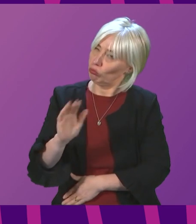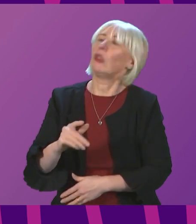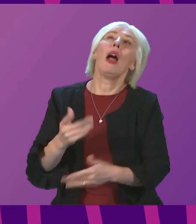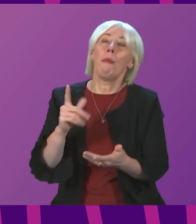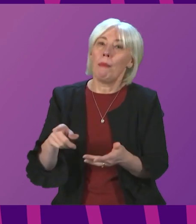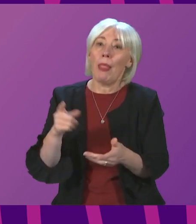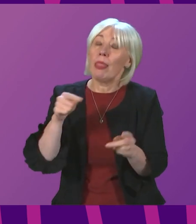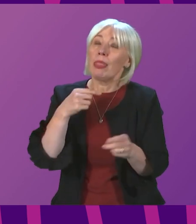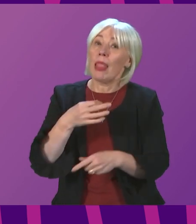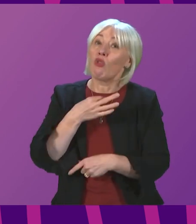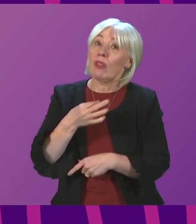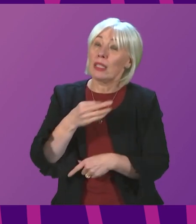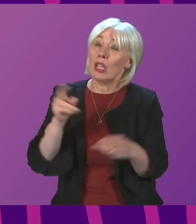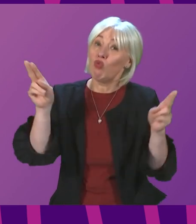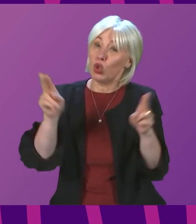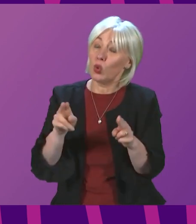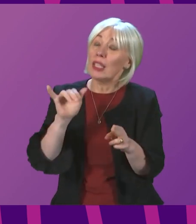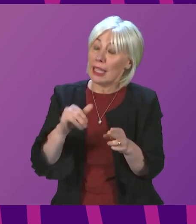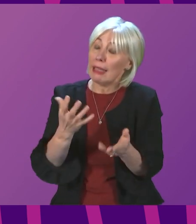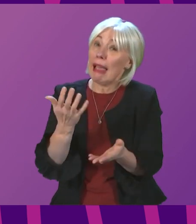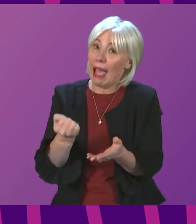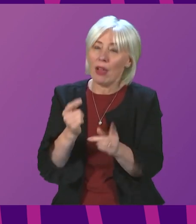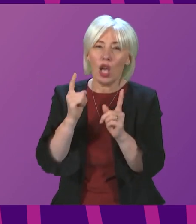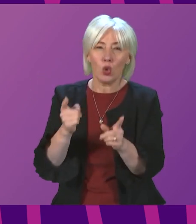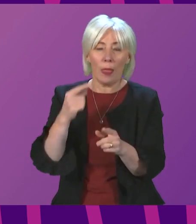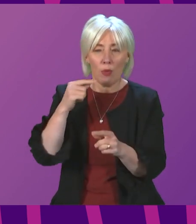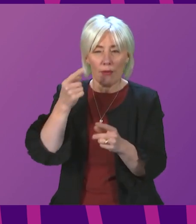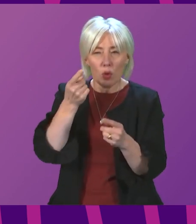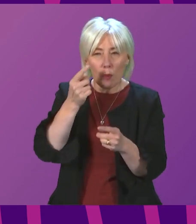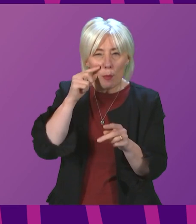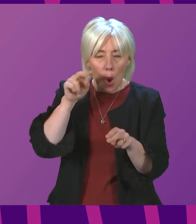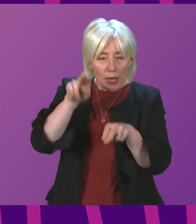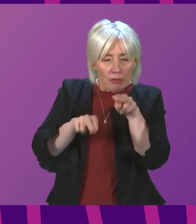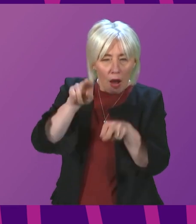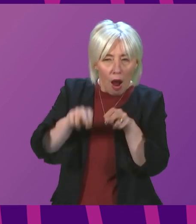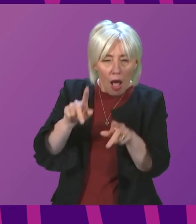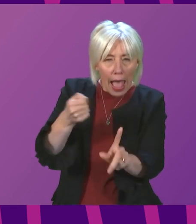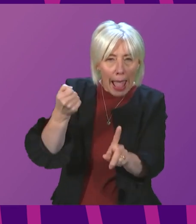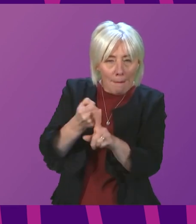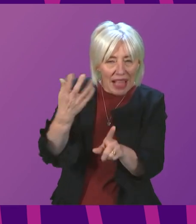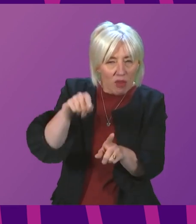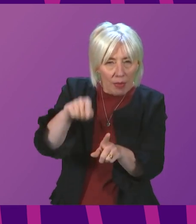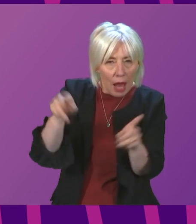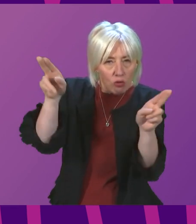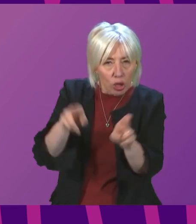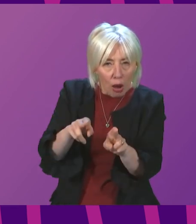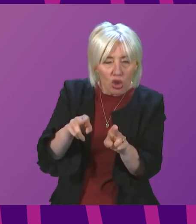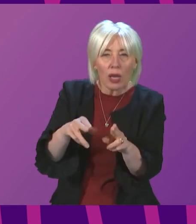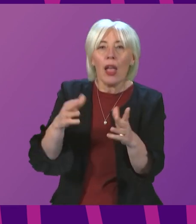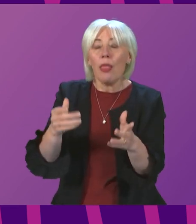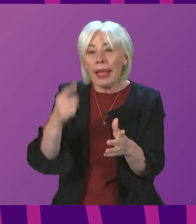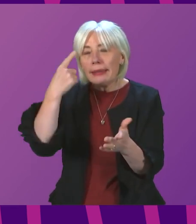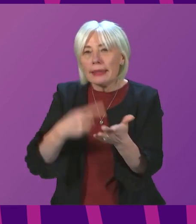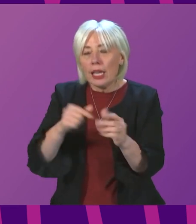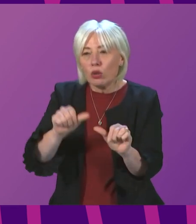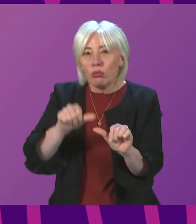without risk, I think the prudent and sensible thing to do is to monitor the impact of that before deciding whether or not to go any further.